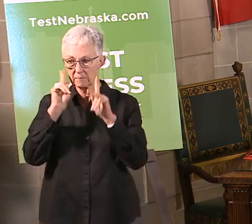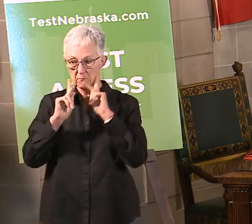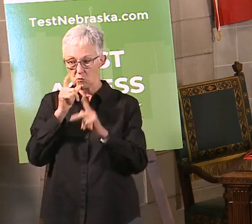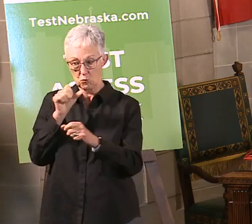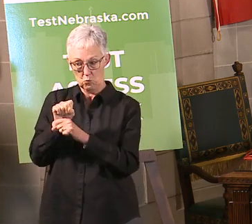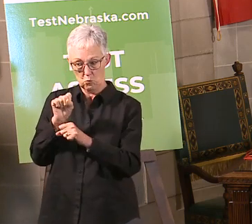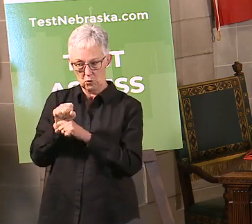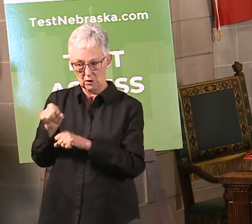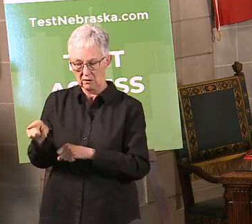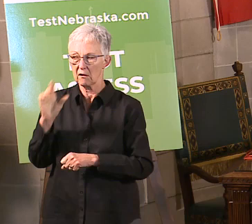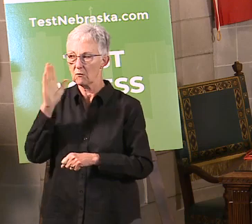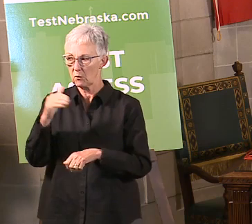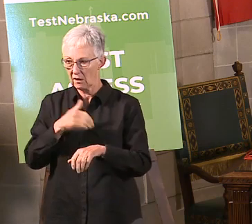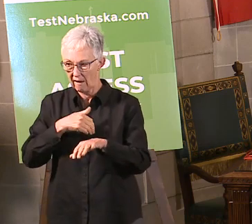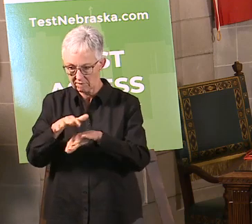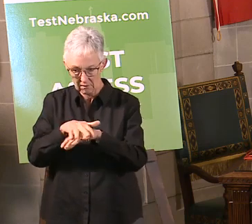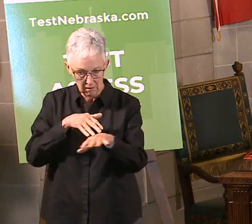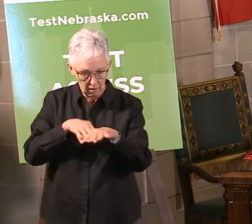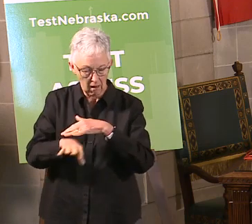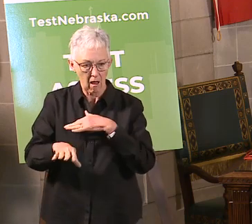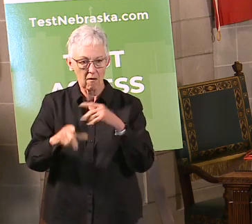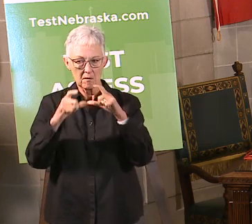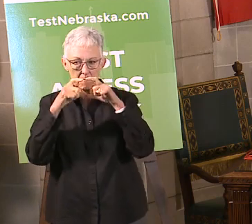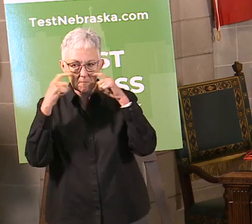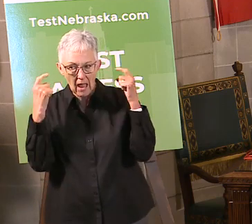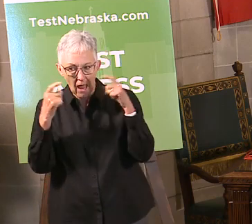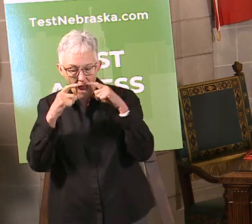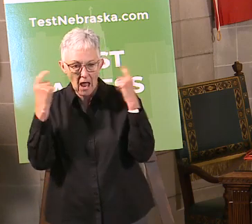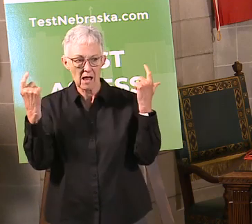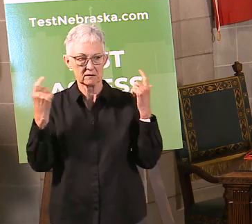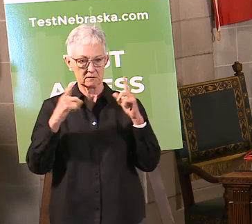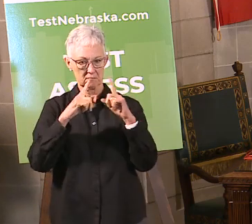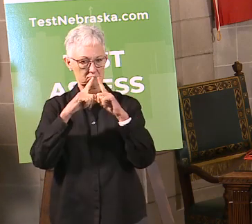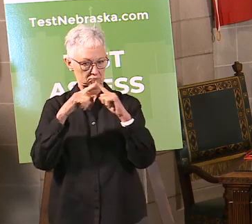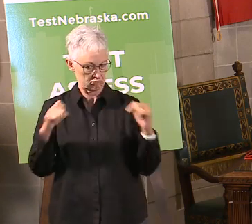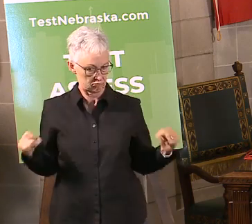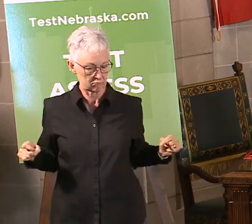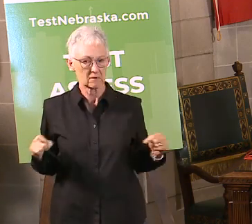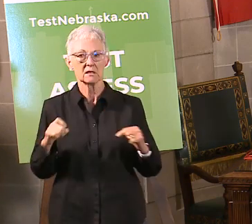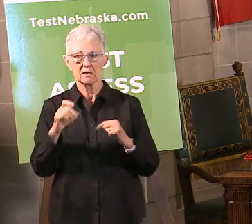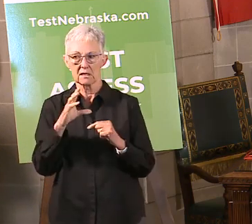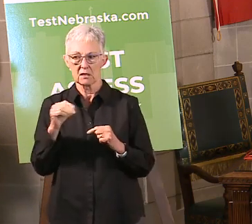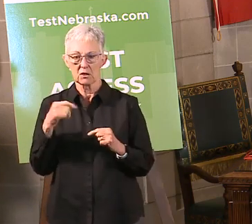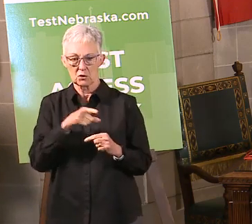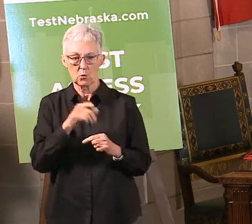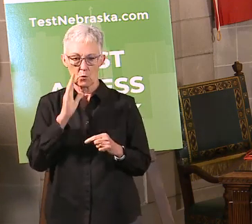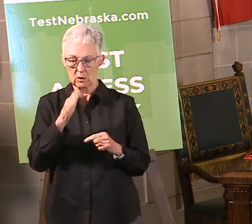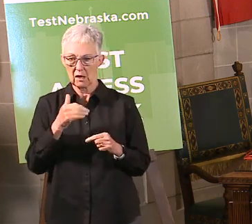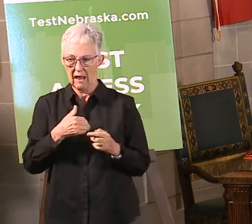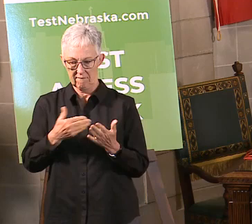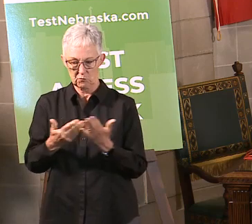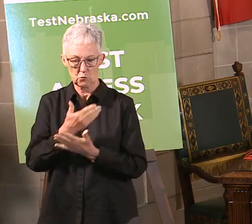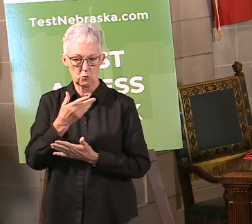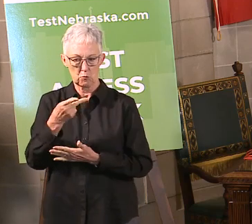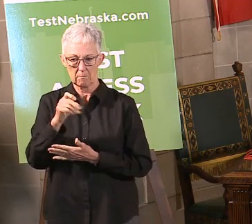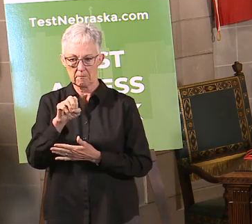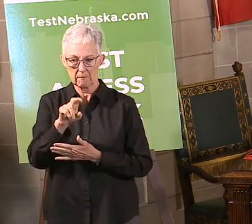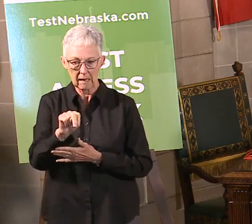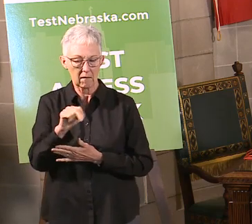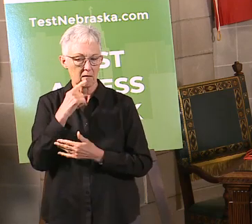everything. So, you know, they'll have masks and gloves and so forth, and best practice will be having a new pen for you and everything.